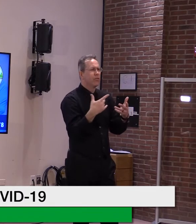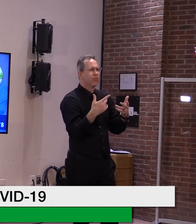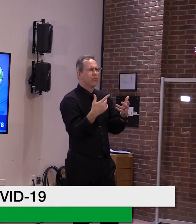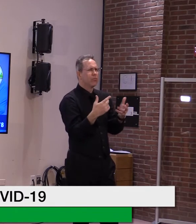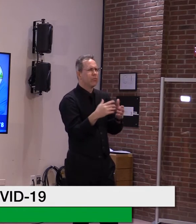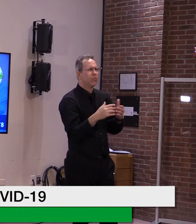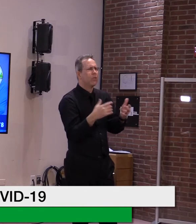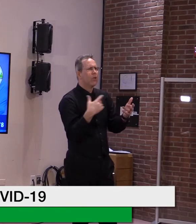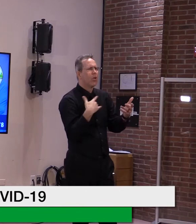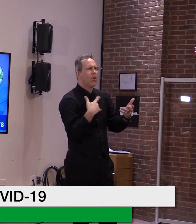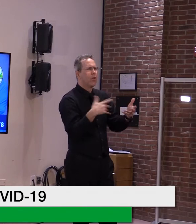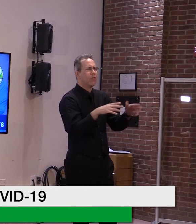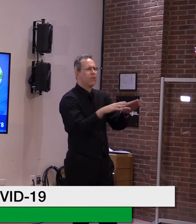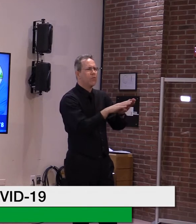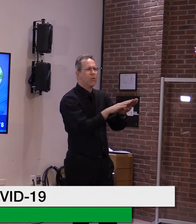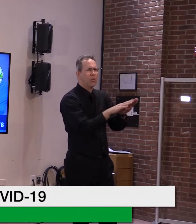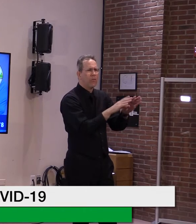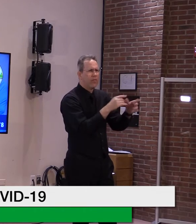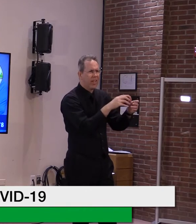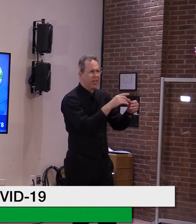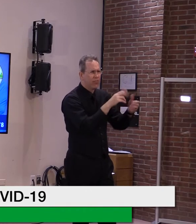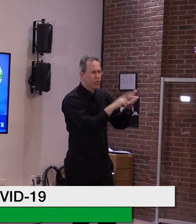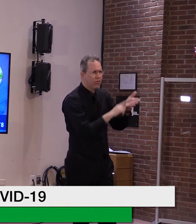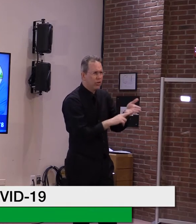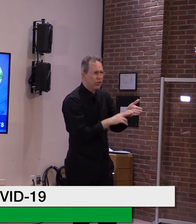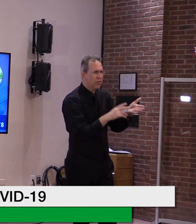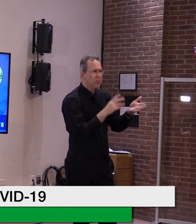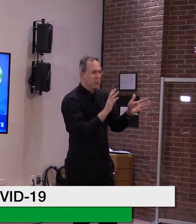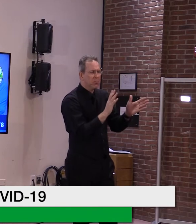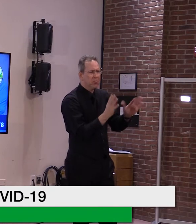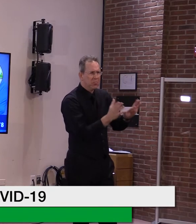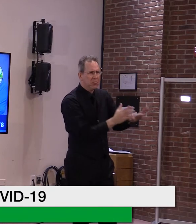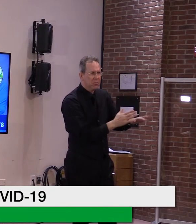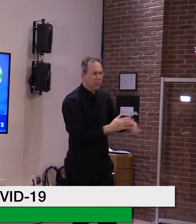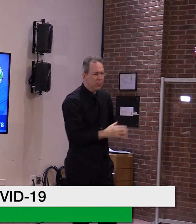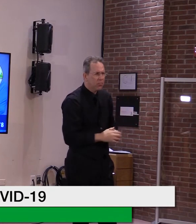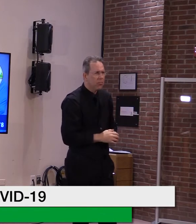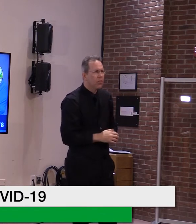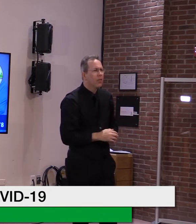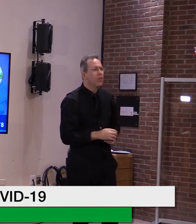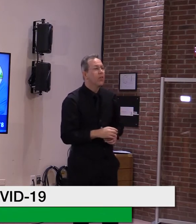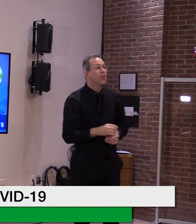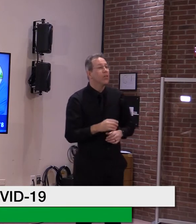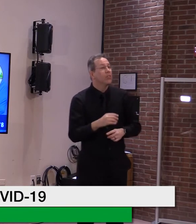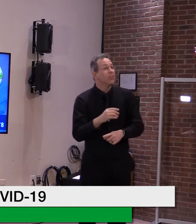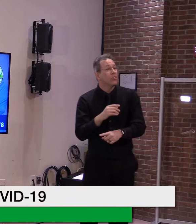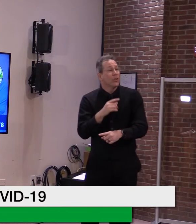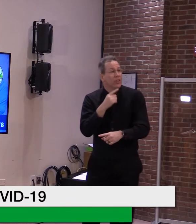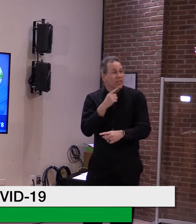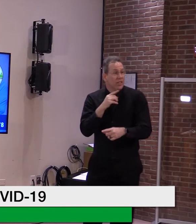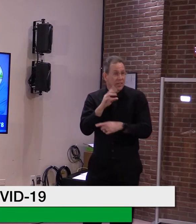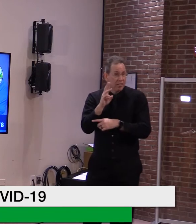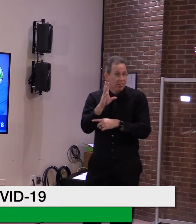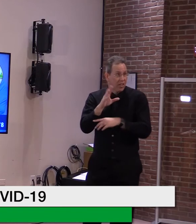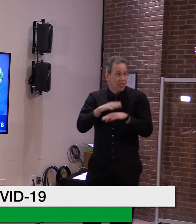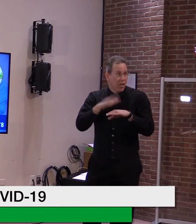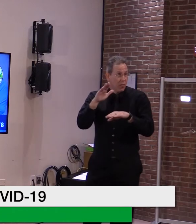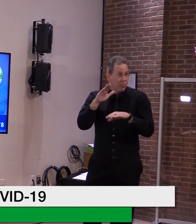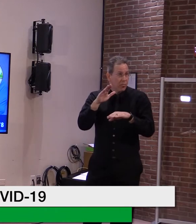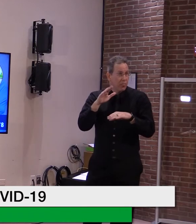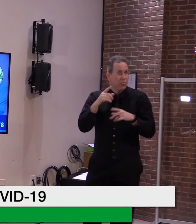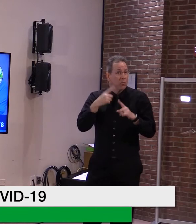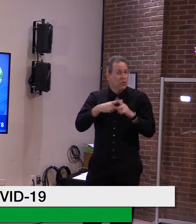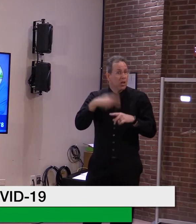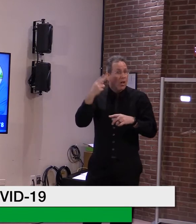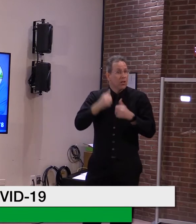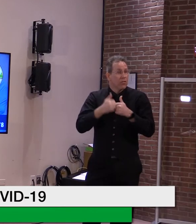Um, so people 55 plus with high risk conditions would not be able to get an out of state vaccine. No, if